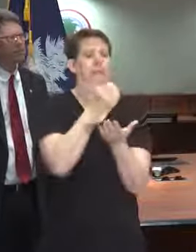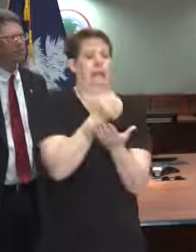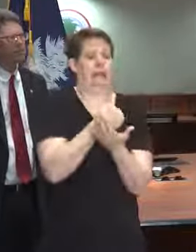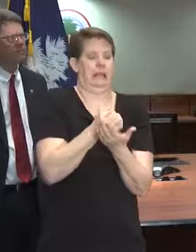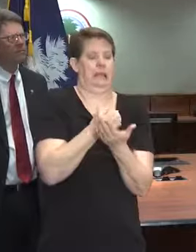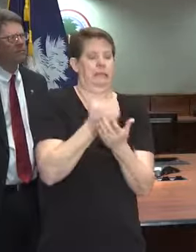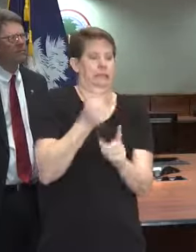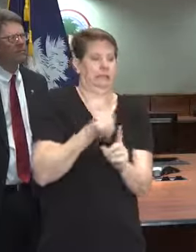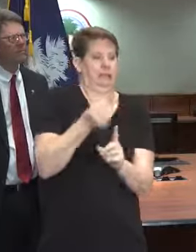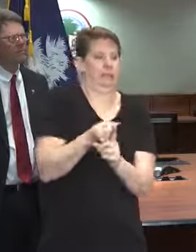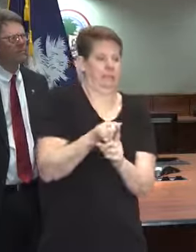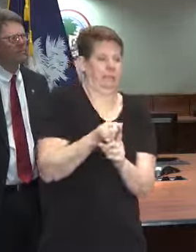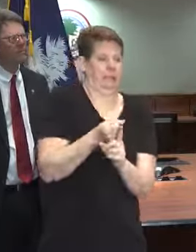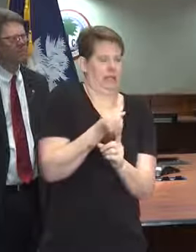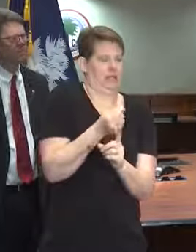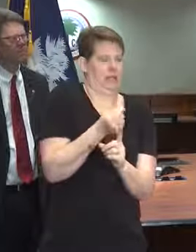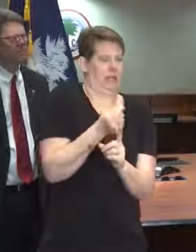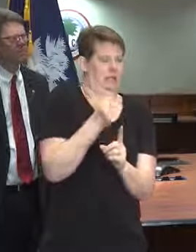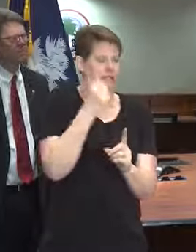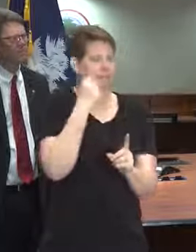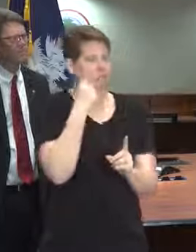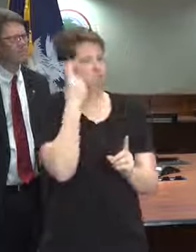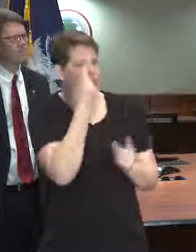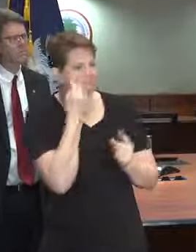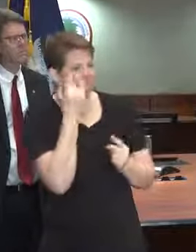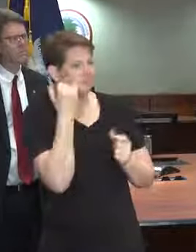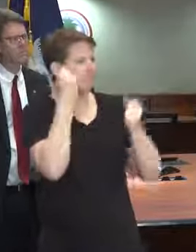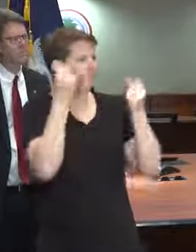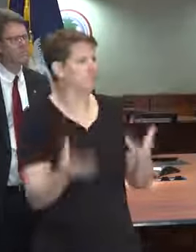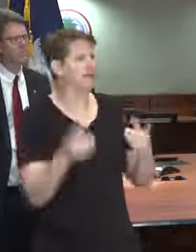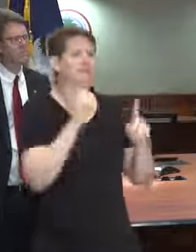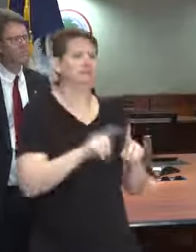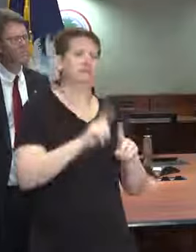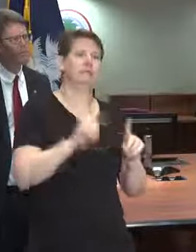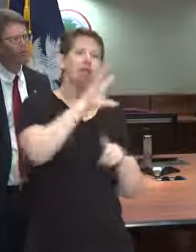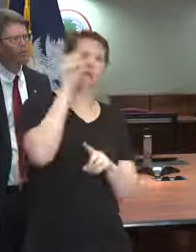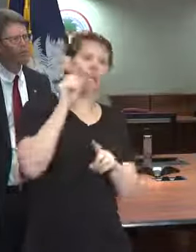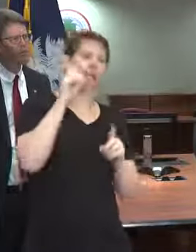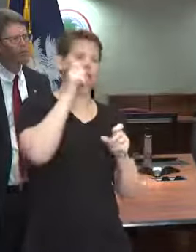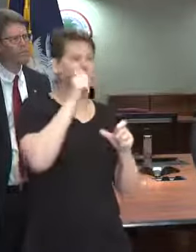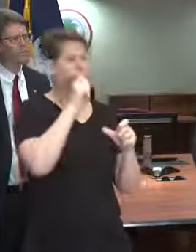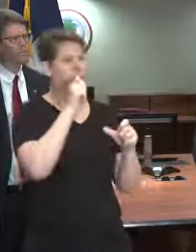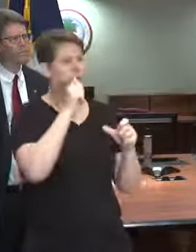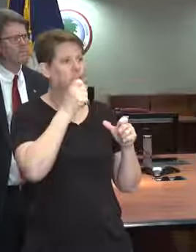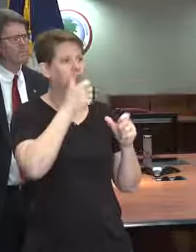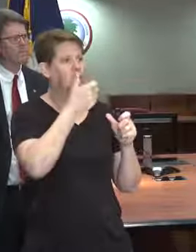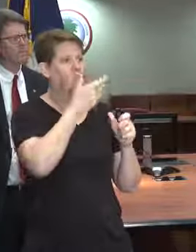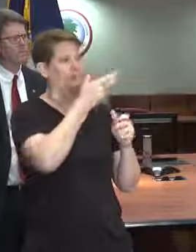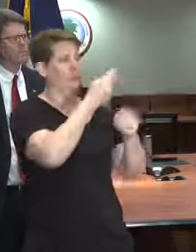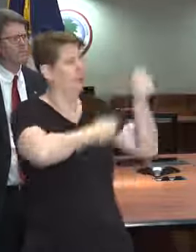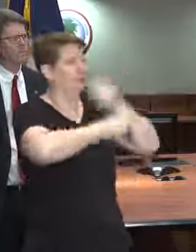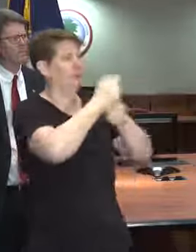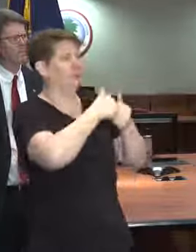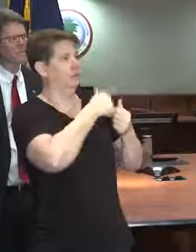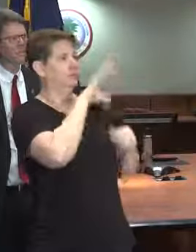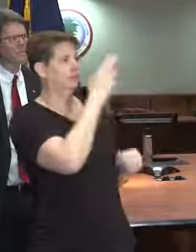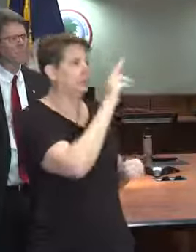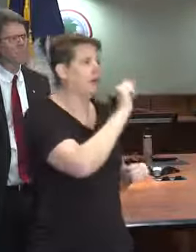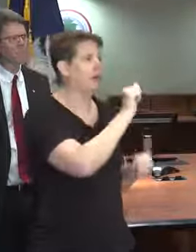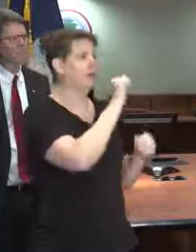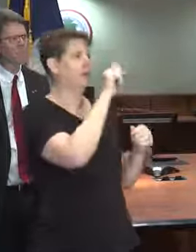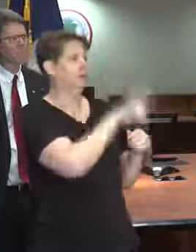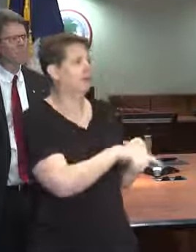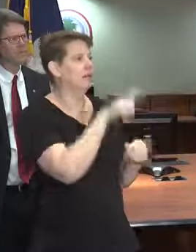Commerce. So is this something that, like, you know, with a lot of different companies dealing with China and Korea, do you think it's something that, you know, will